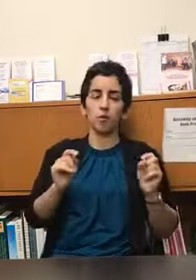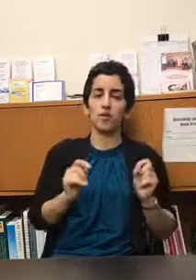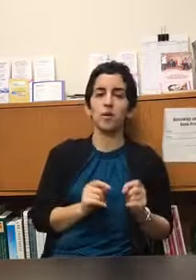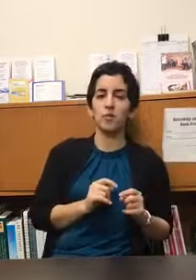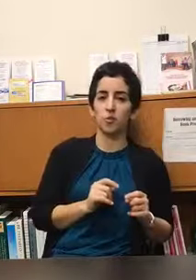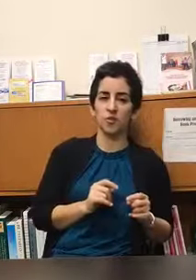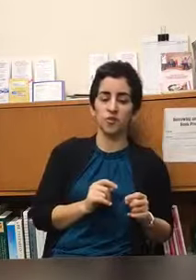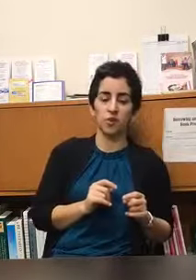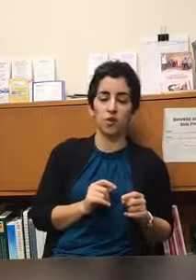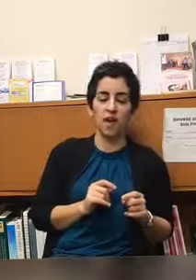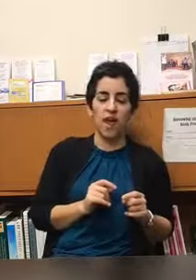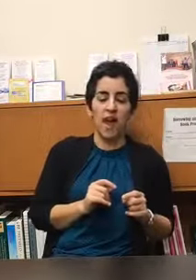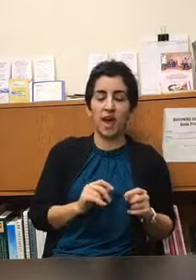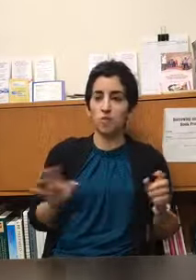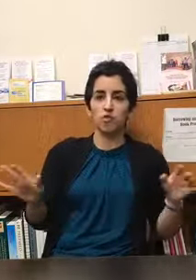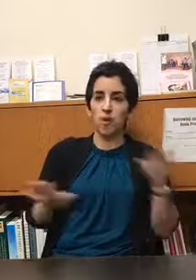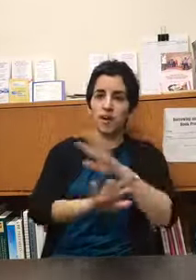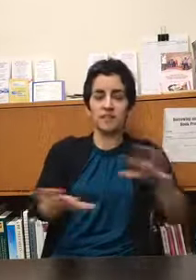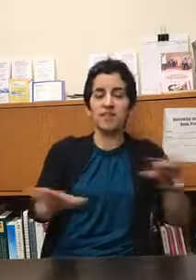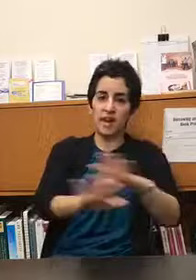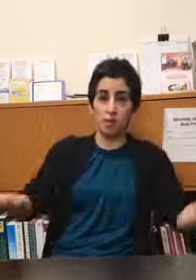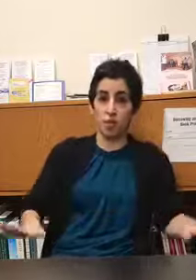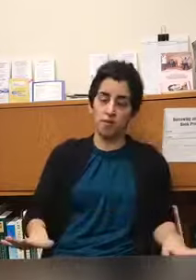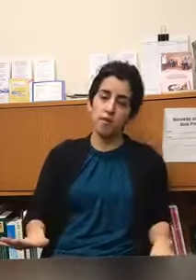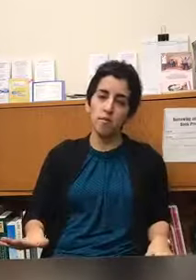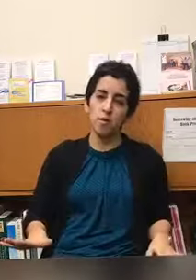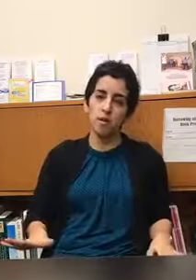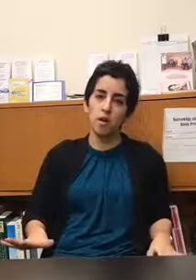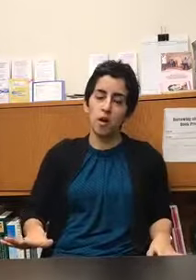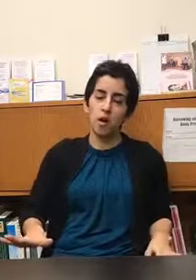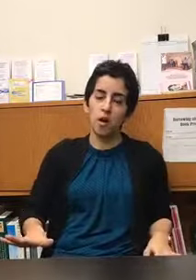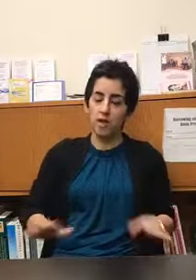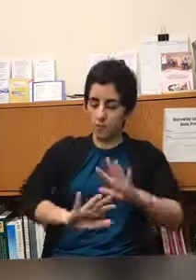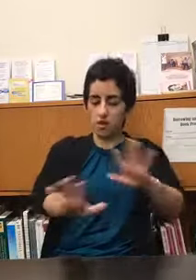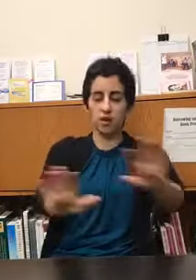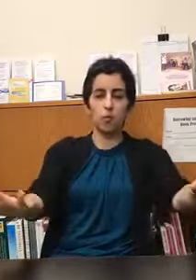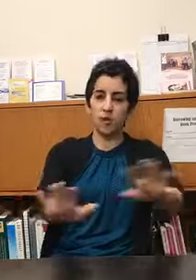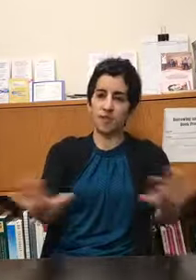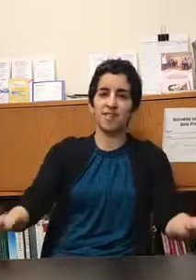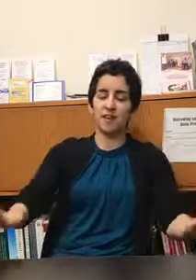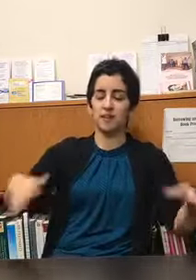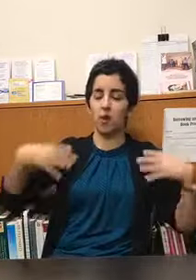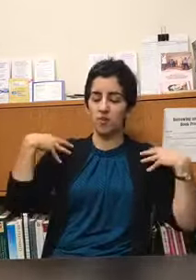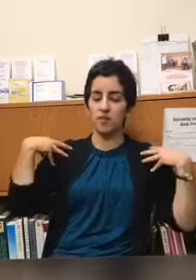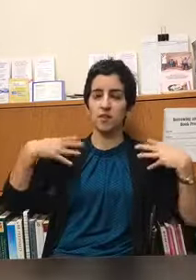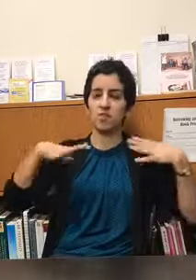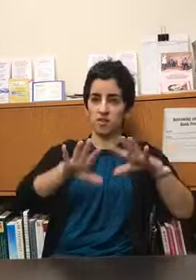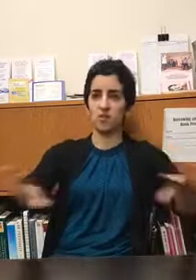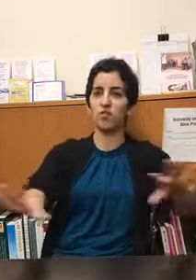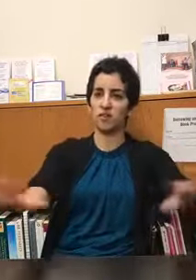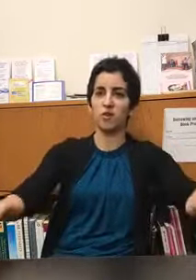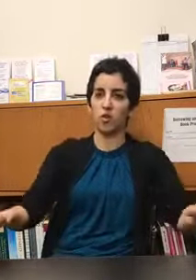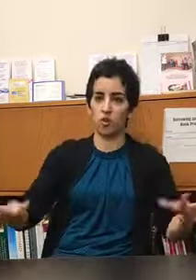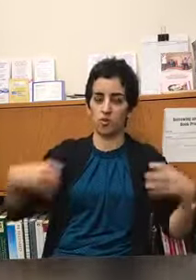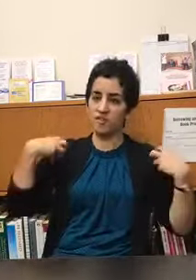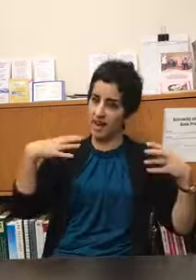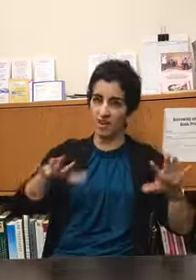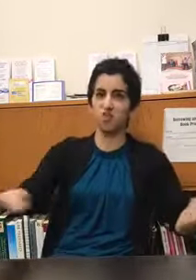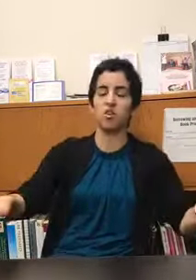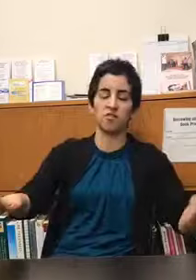whatever image works for you and you're trying to get rid of them even when i went like this all of a sudden there's this physical tension of